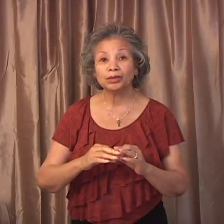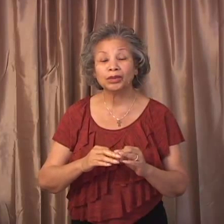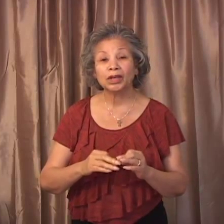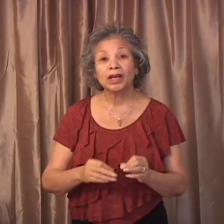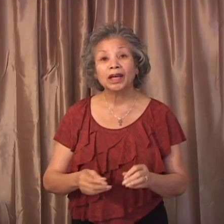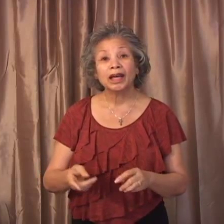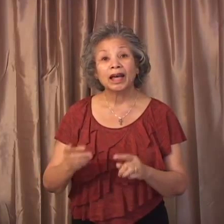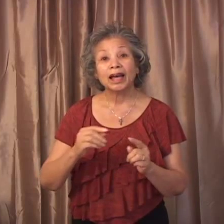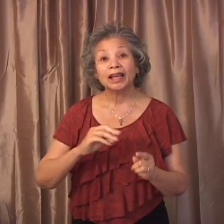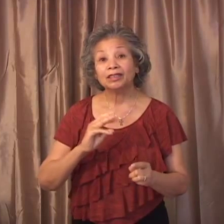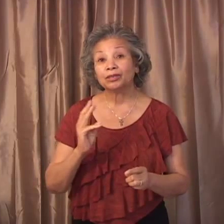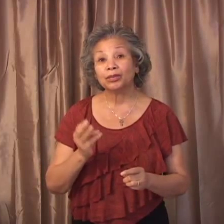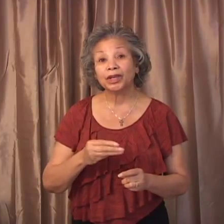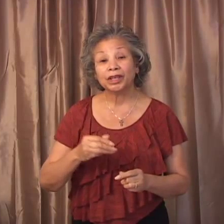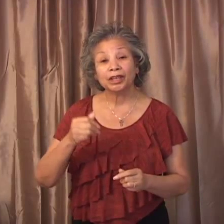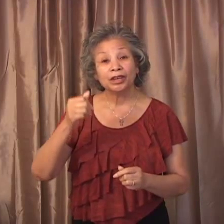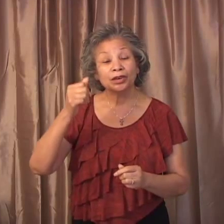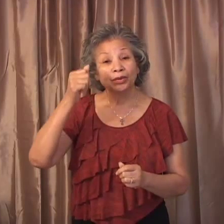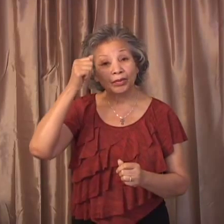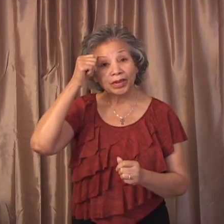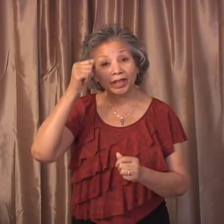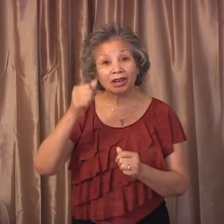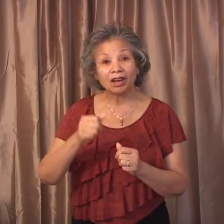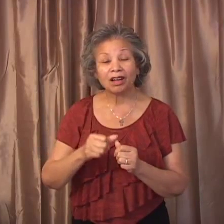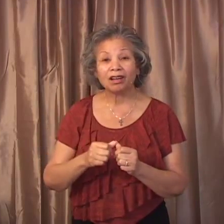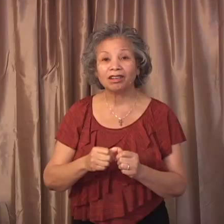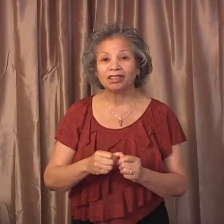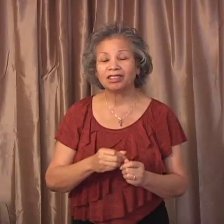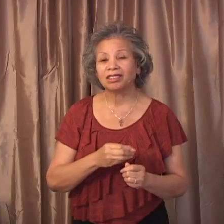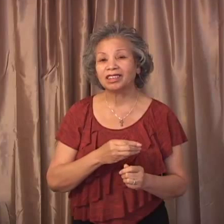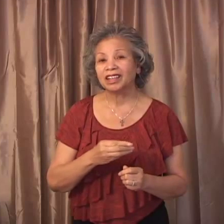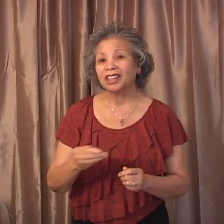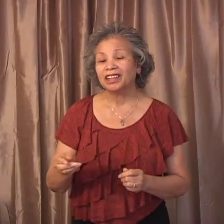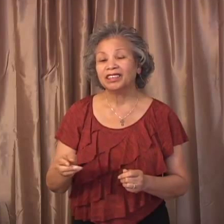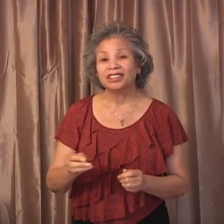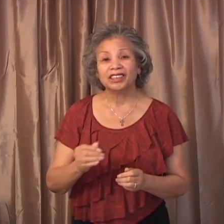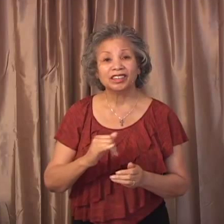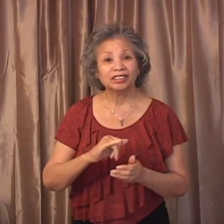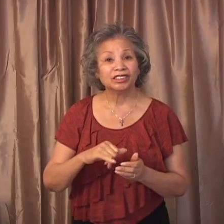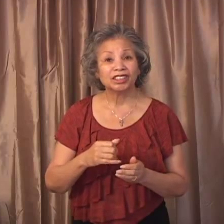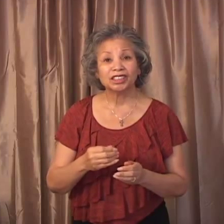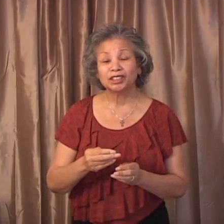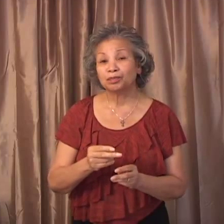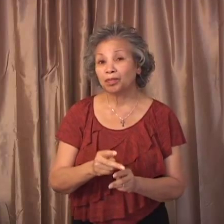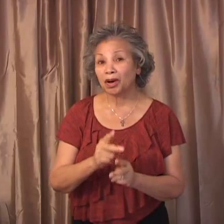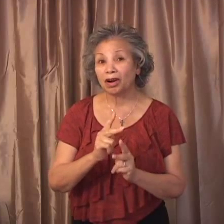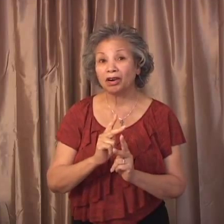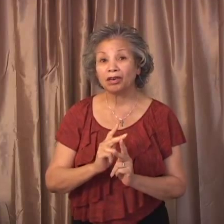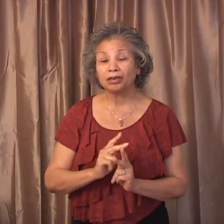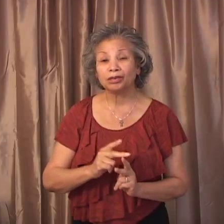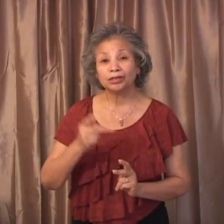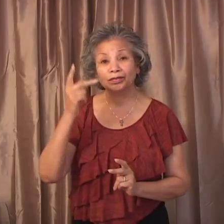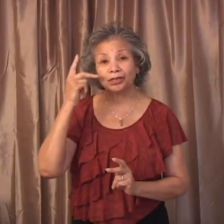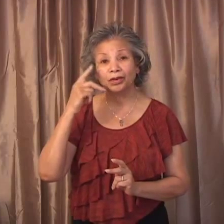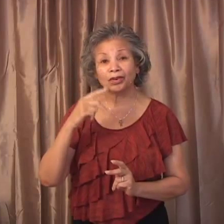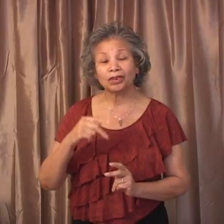As we recall, they're just borrowed for